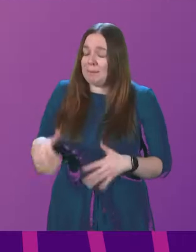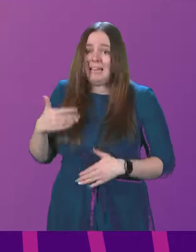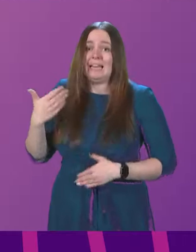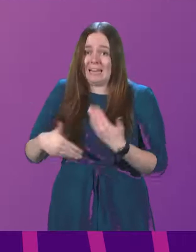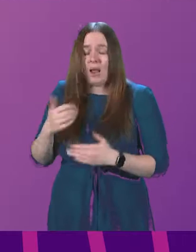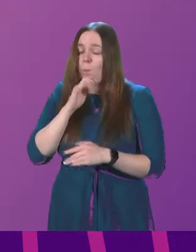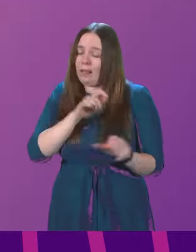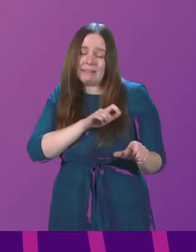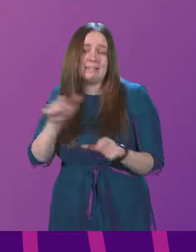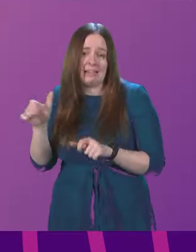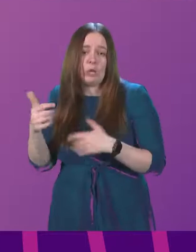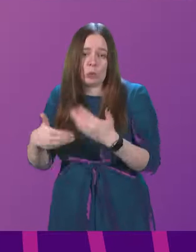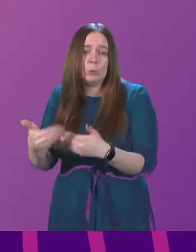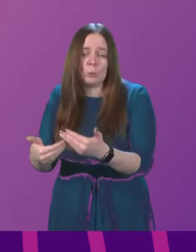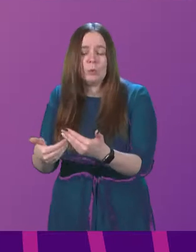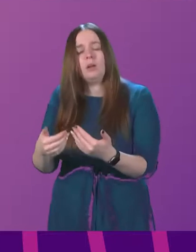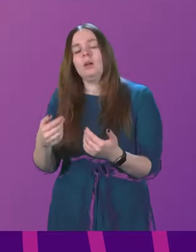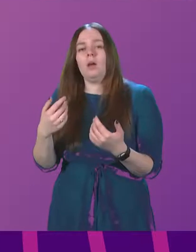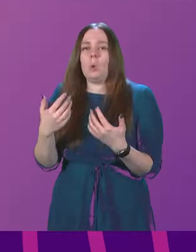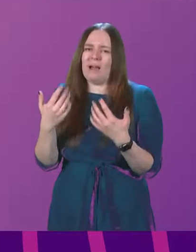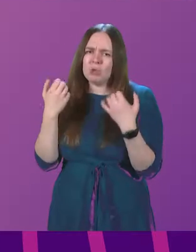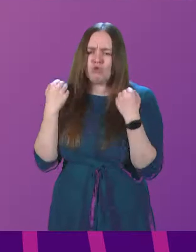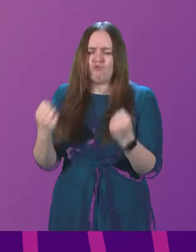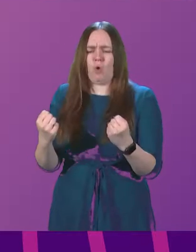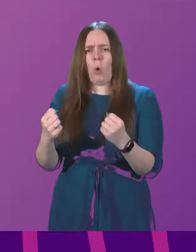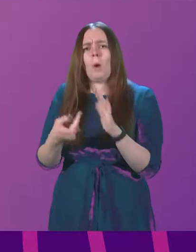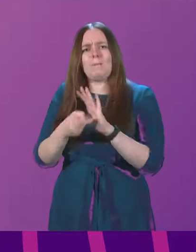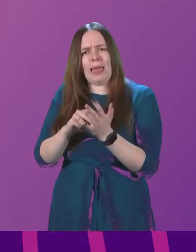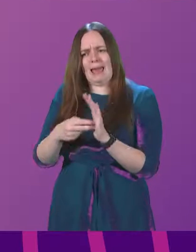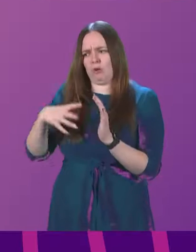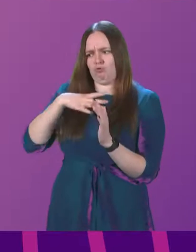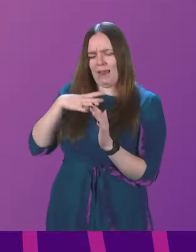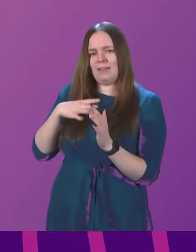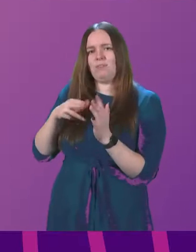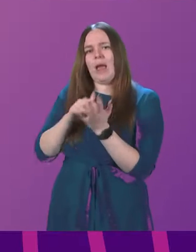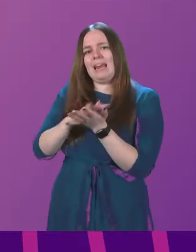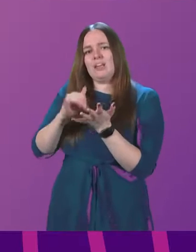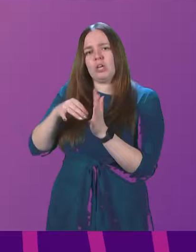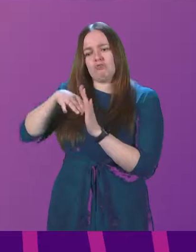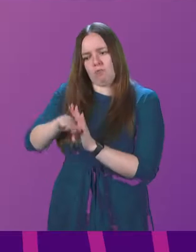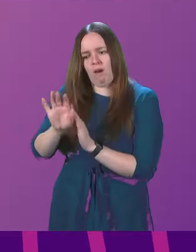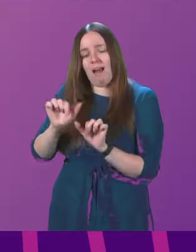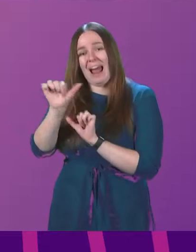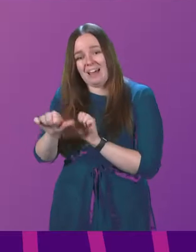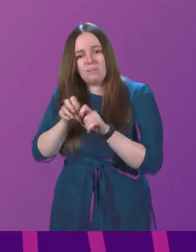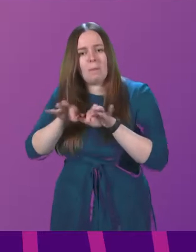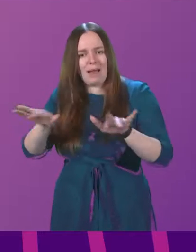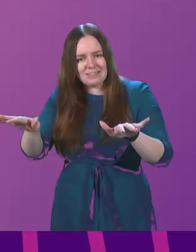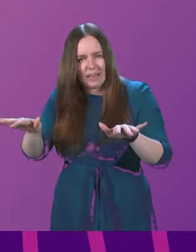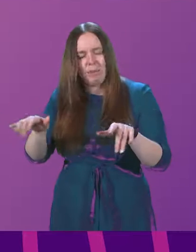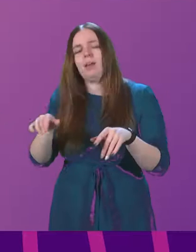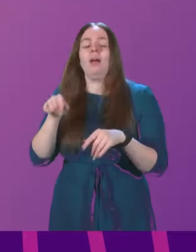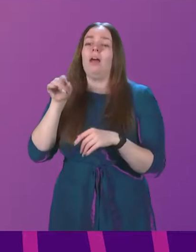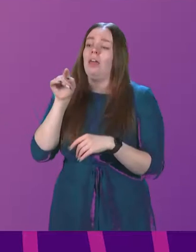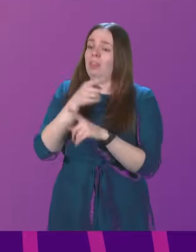will continue to go on. We have a strong plan in place to recover the NHS post-pandemic, and these women